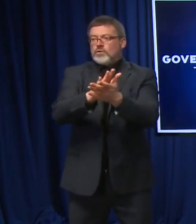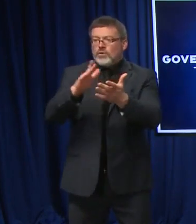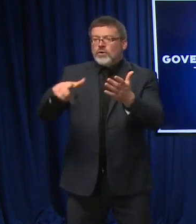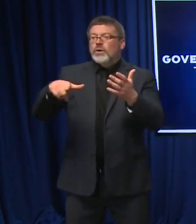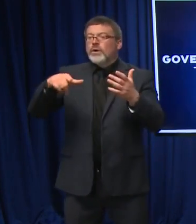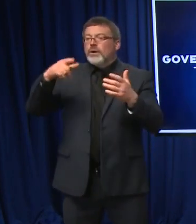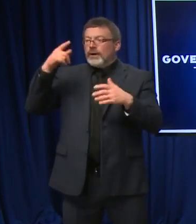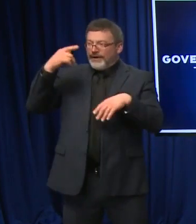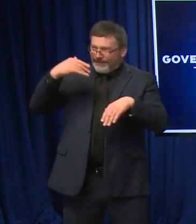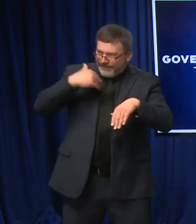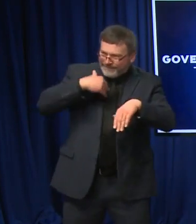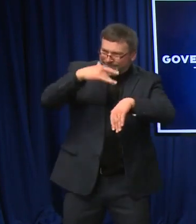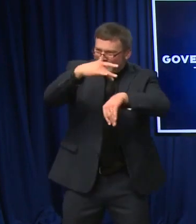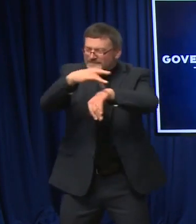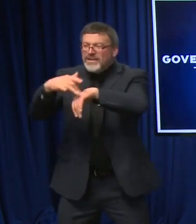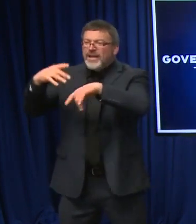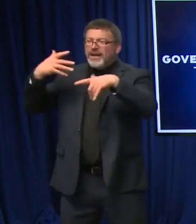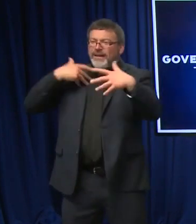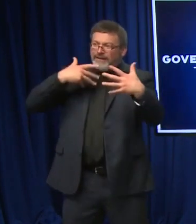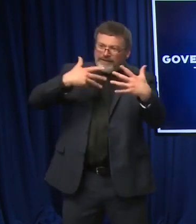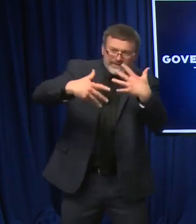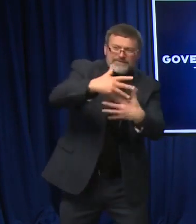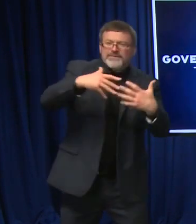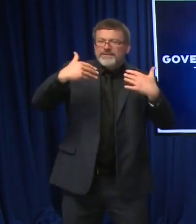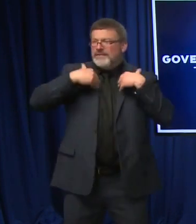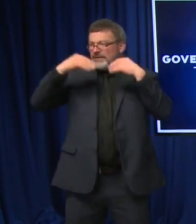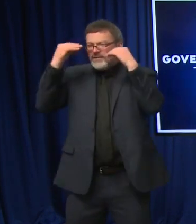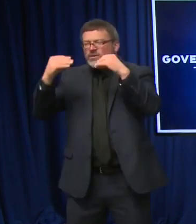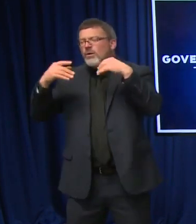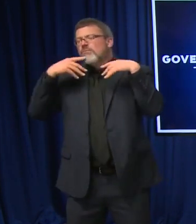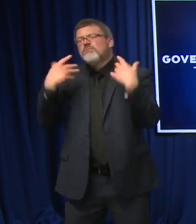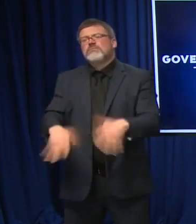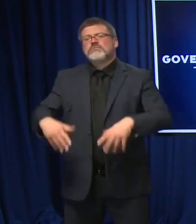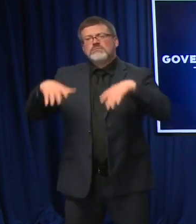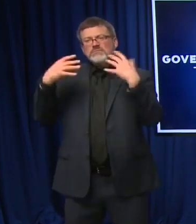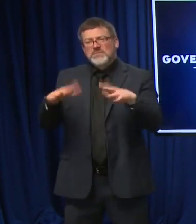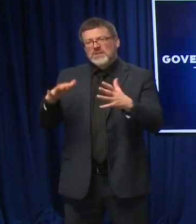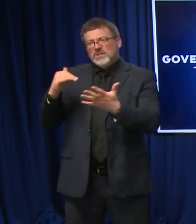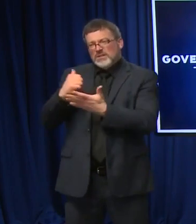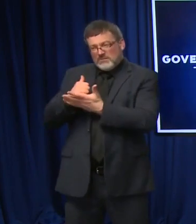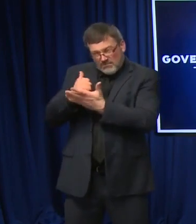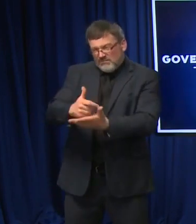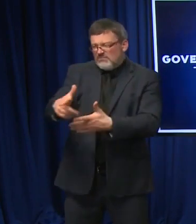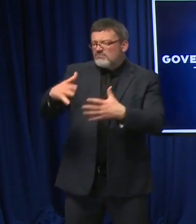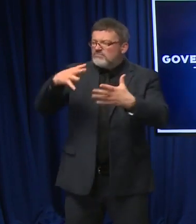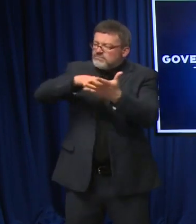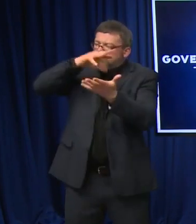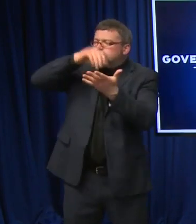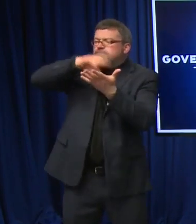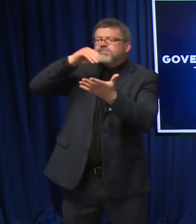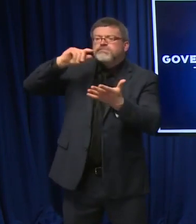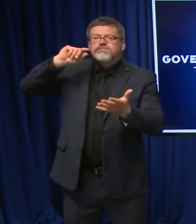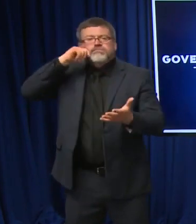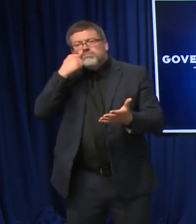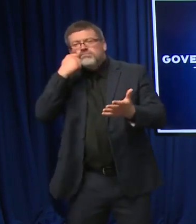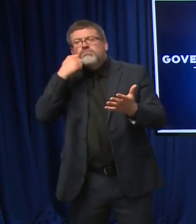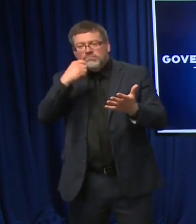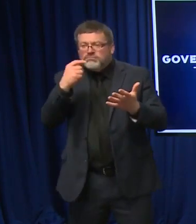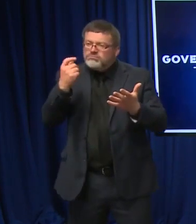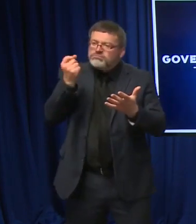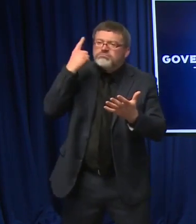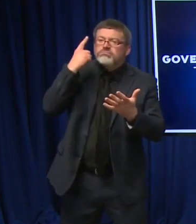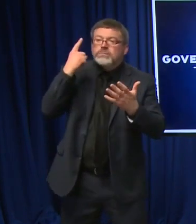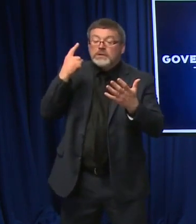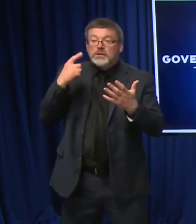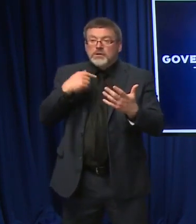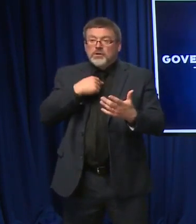resources to allow those kids to be in those classrooms. It makes such a difference in their quality of education, socialization, all of those things. And we've seen that it can be